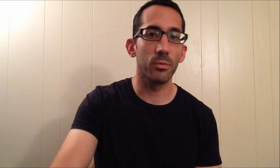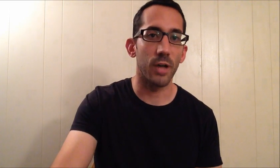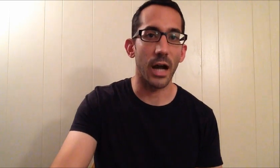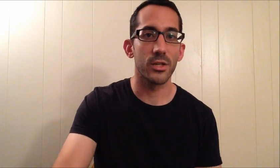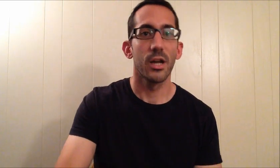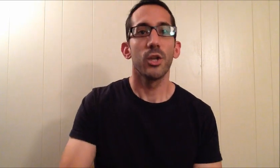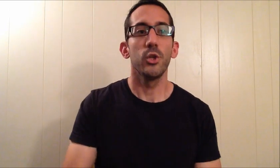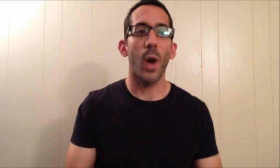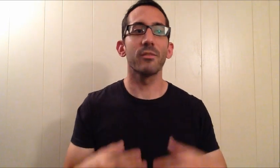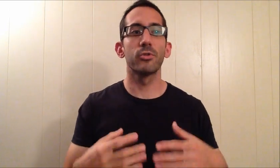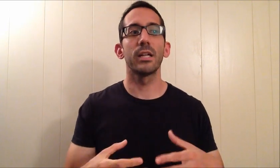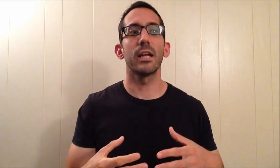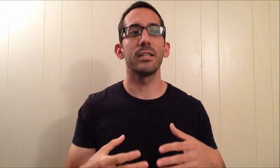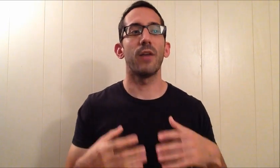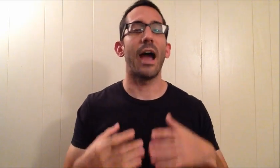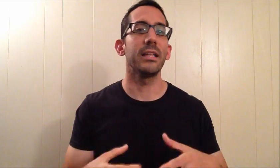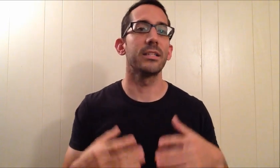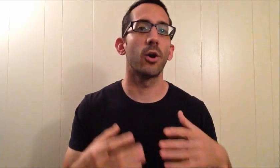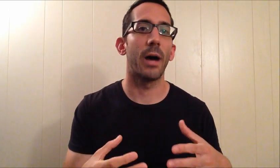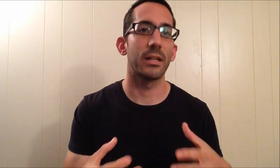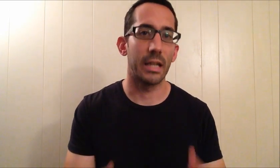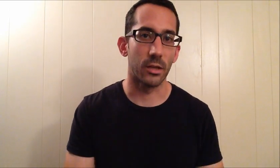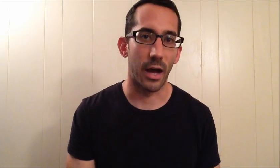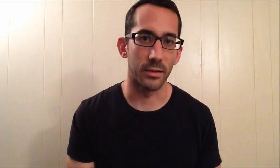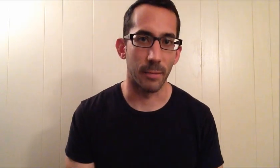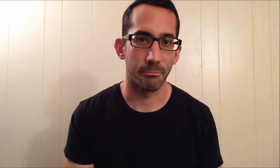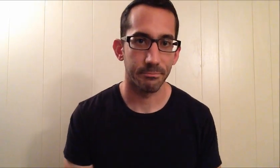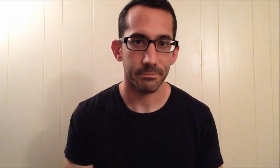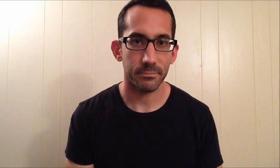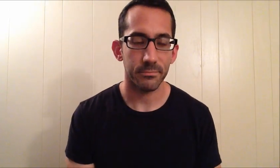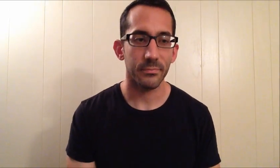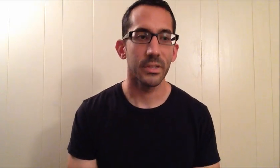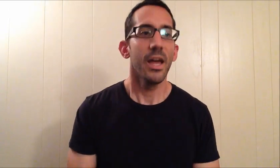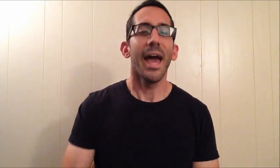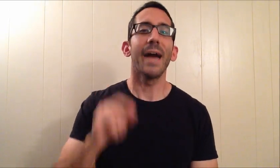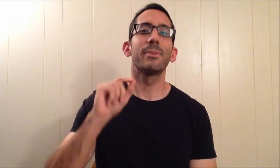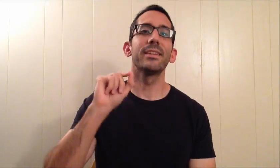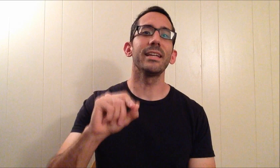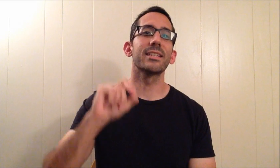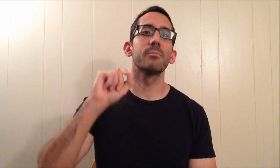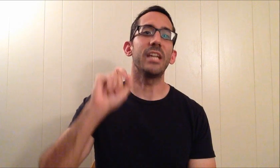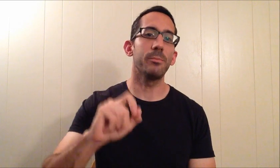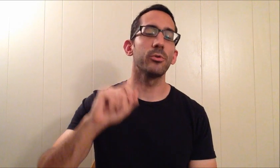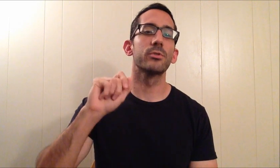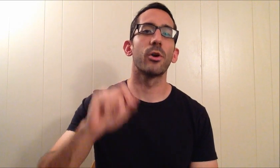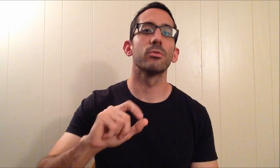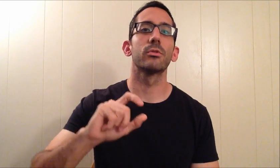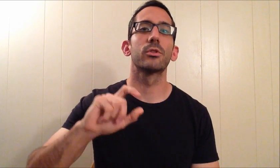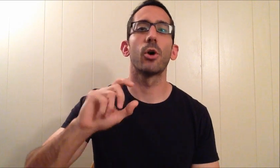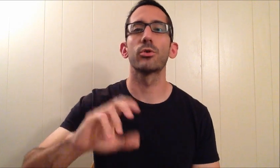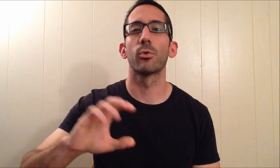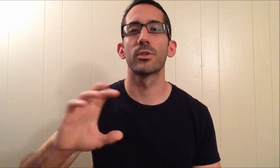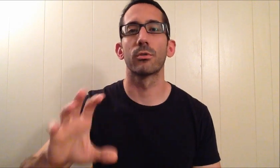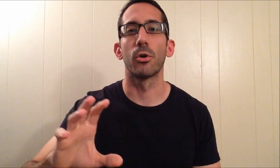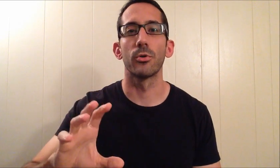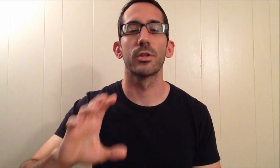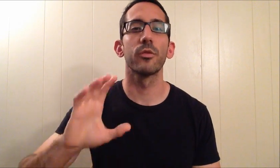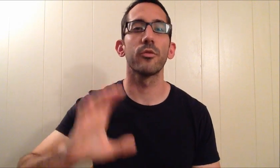roadblocks, you have a pretty good idea of how you need to go about getting around them. But the thing is that people who don't go towards their goals, they're